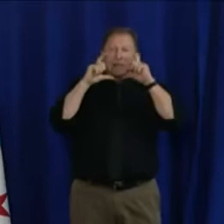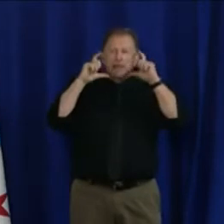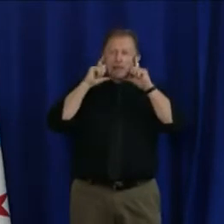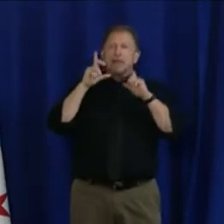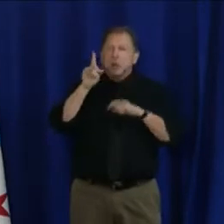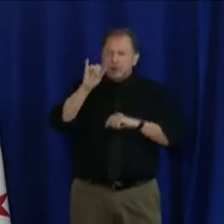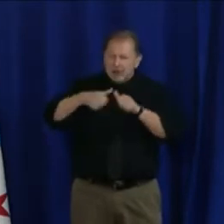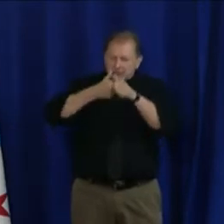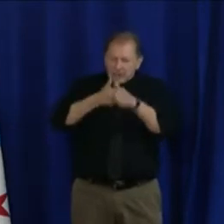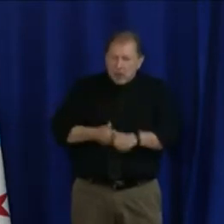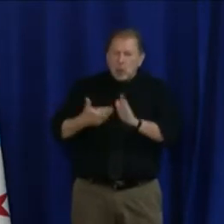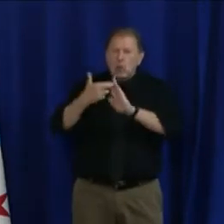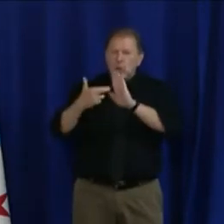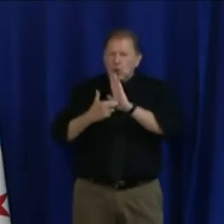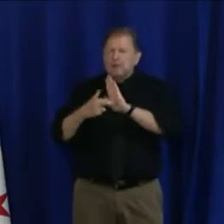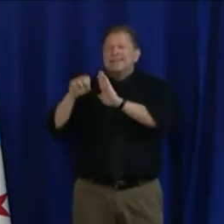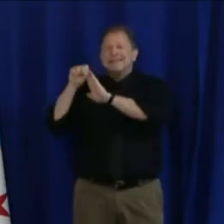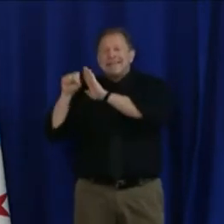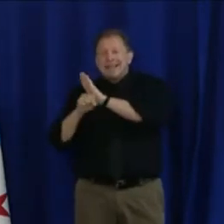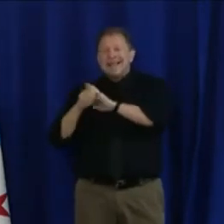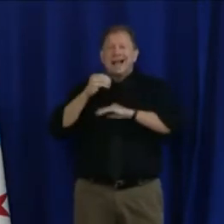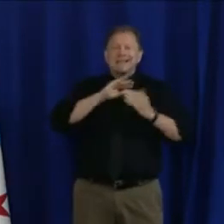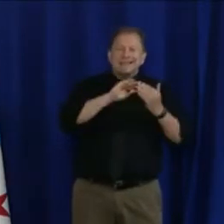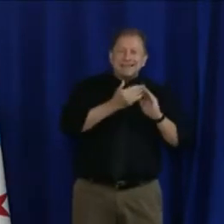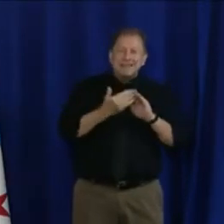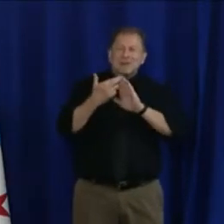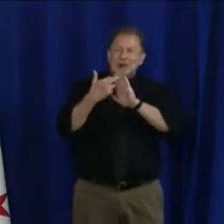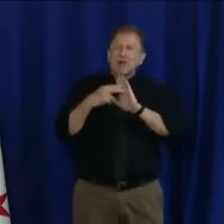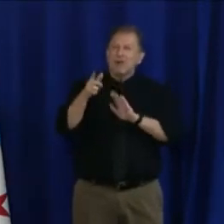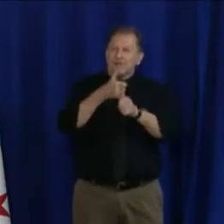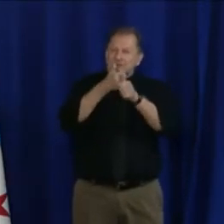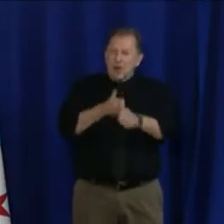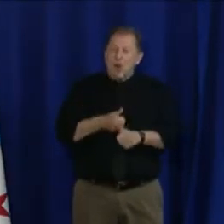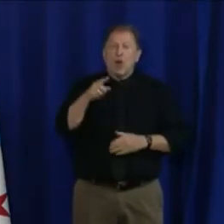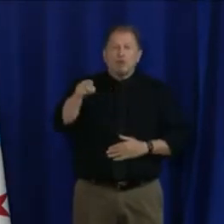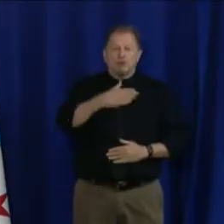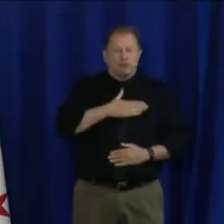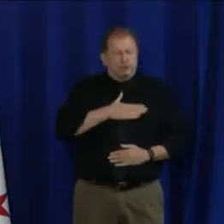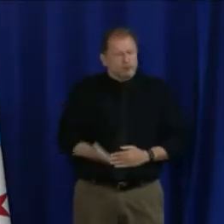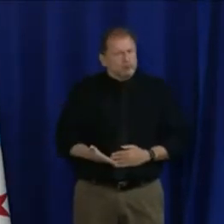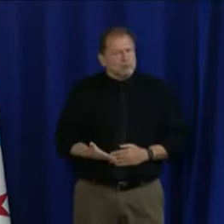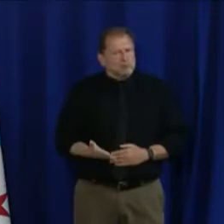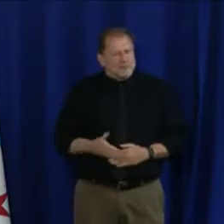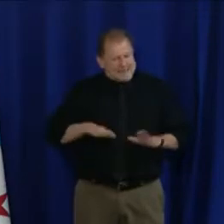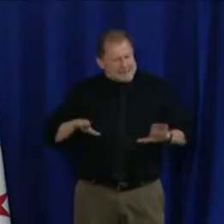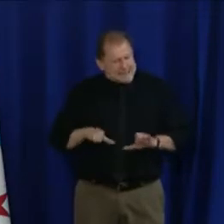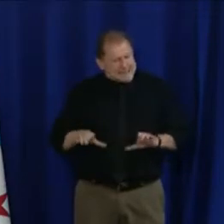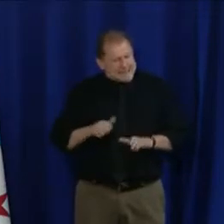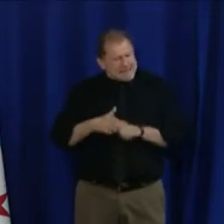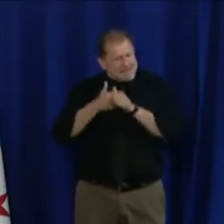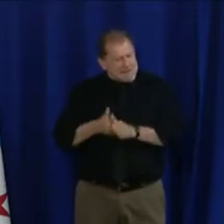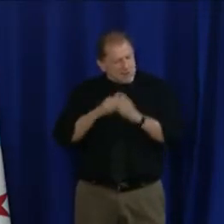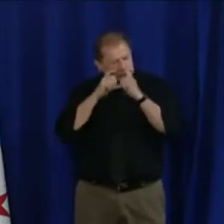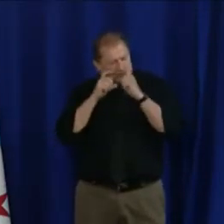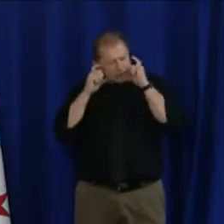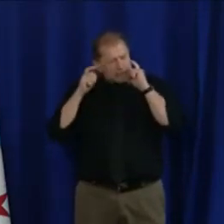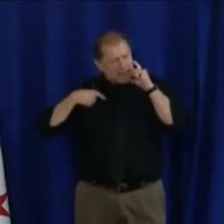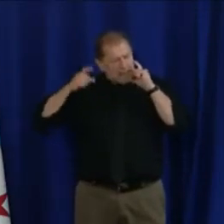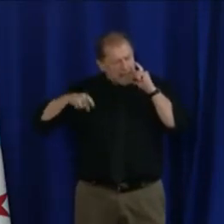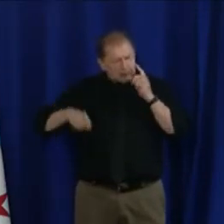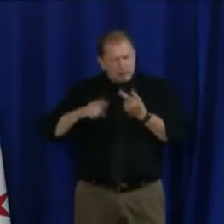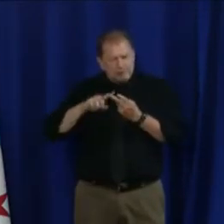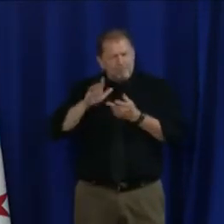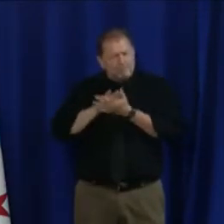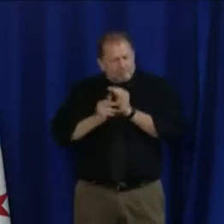guidelines. Your sacrifice, your adherence to the public health guidelines, truly has